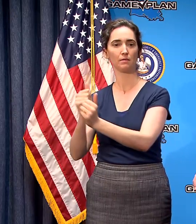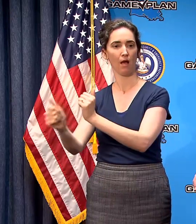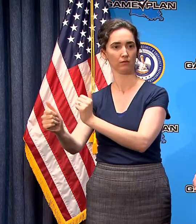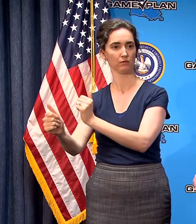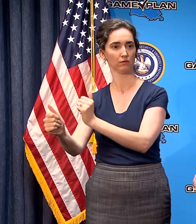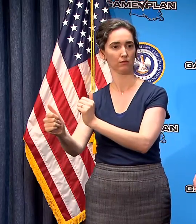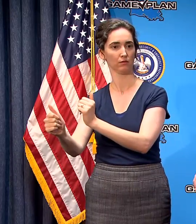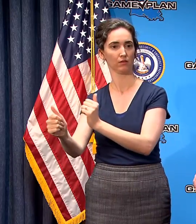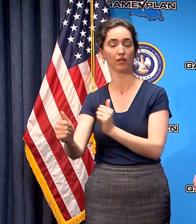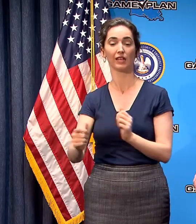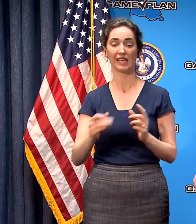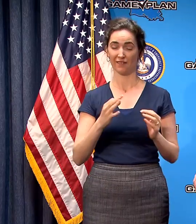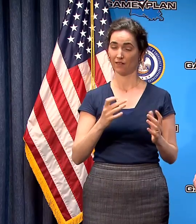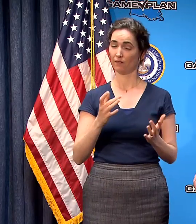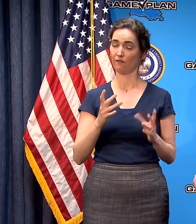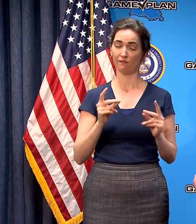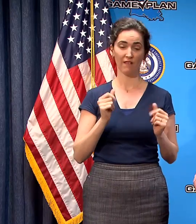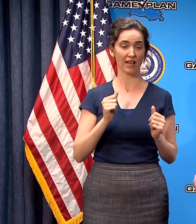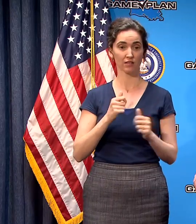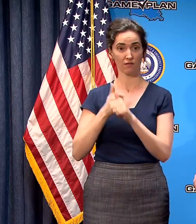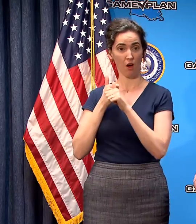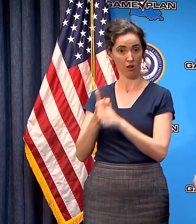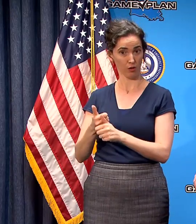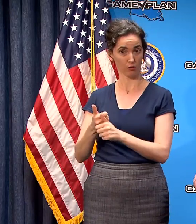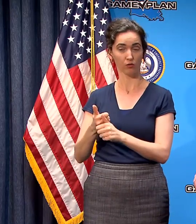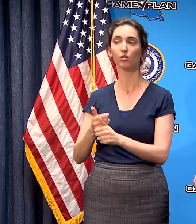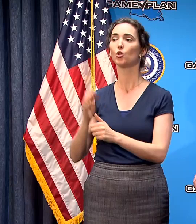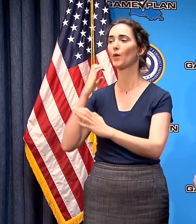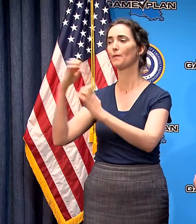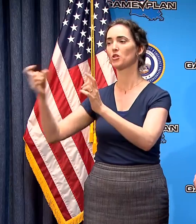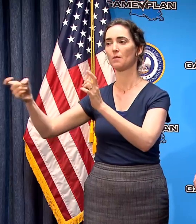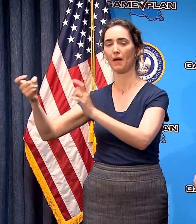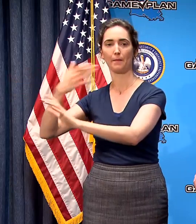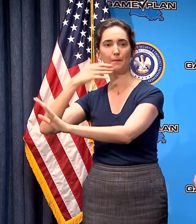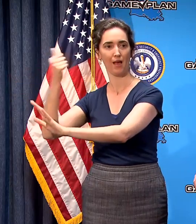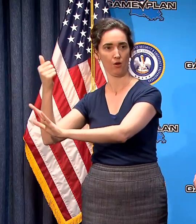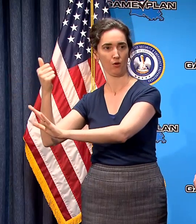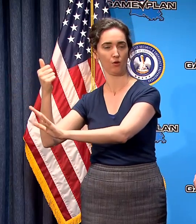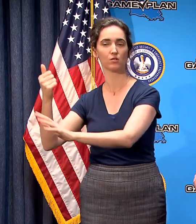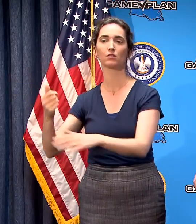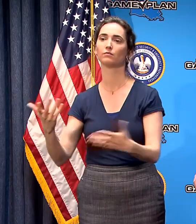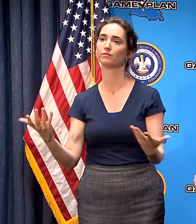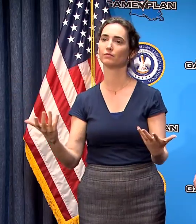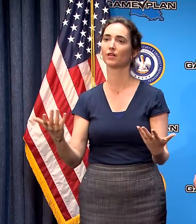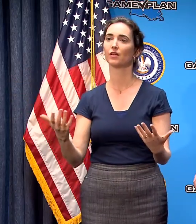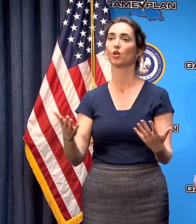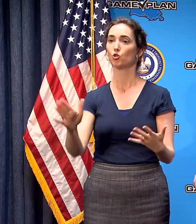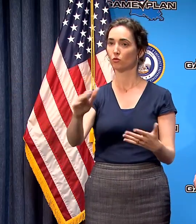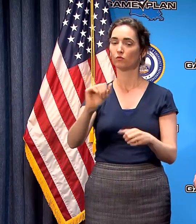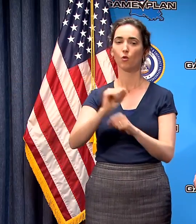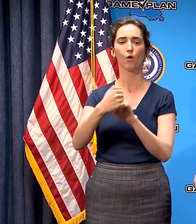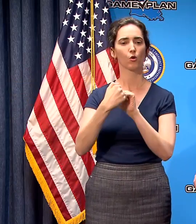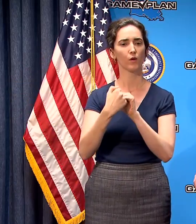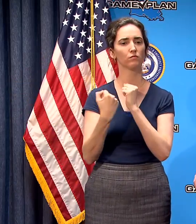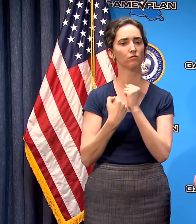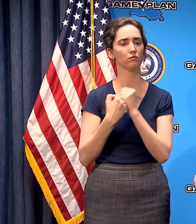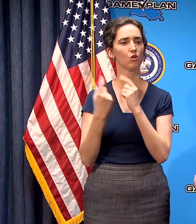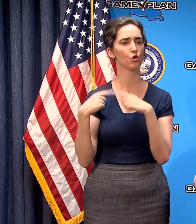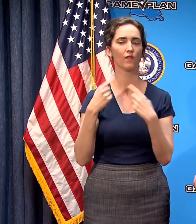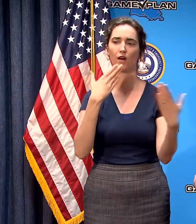better that we're going to be able to manage this particular emergency so I thank everybody for the cooperation thus far